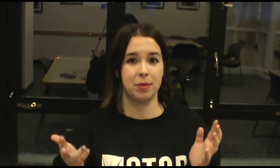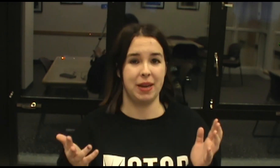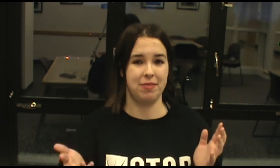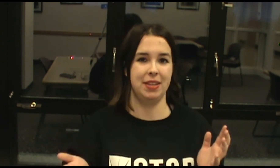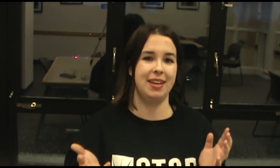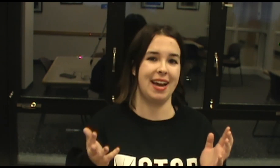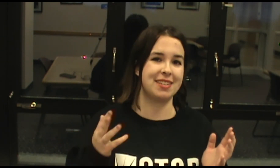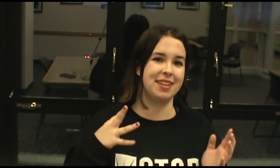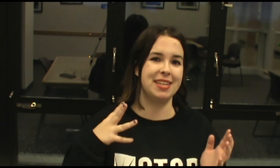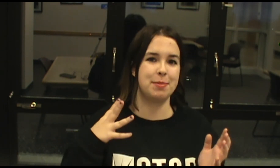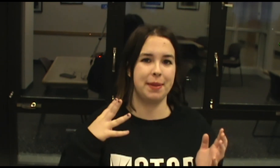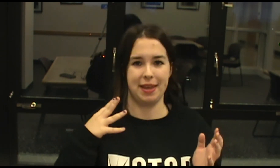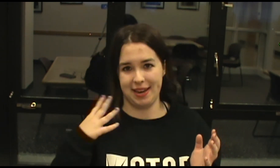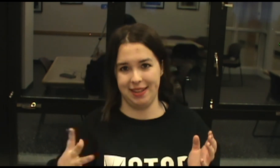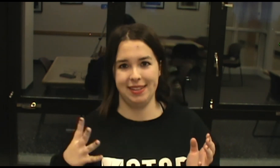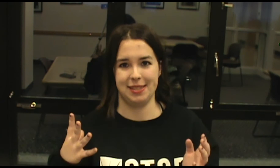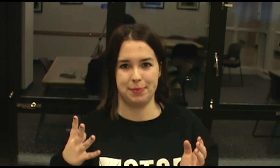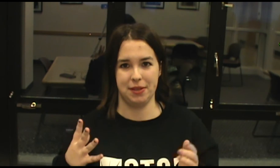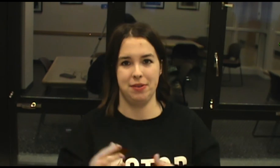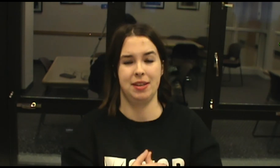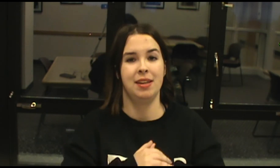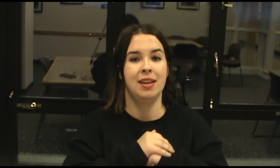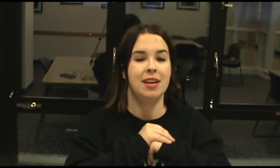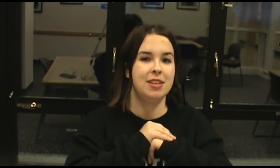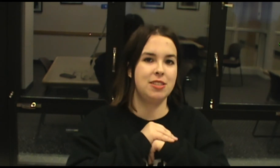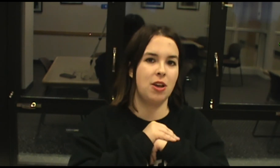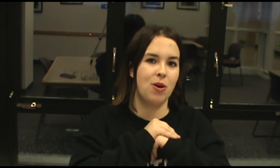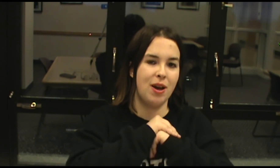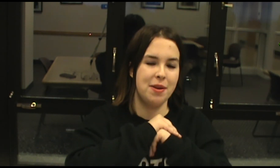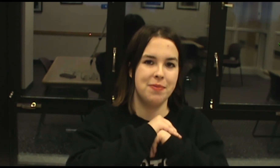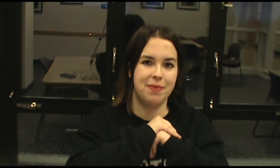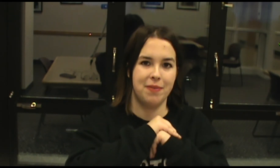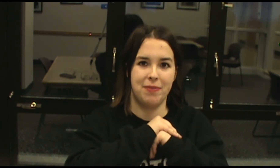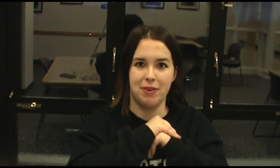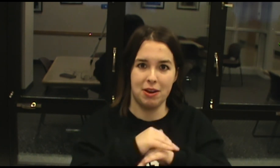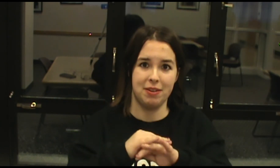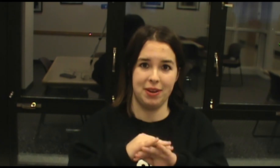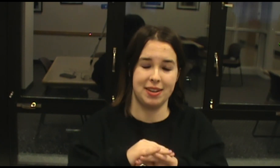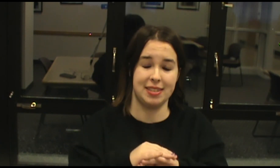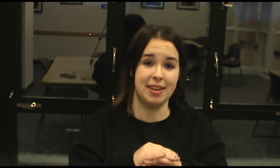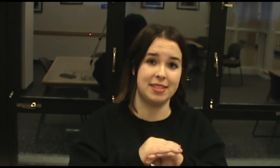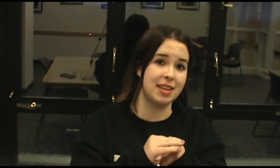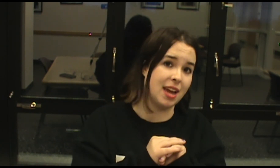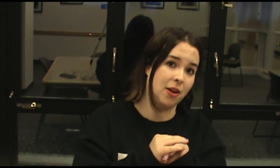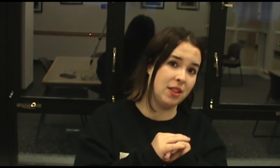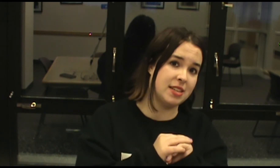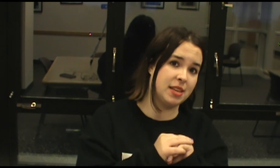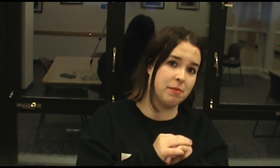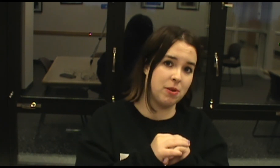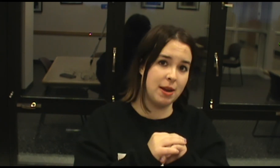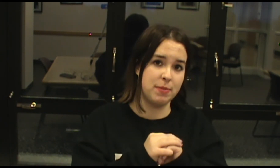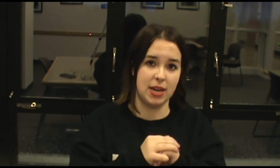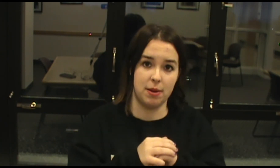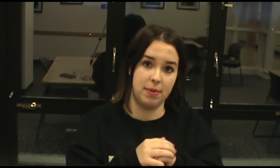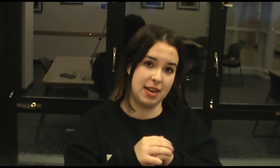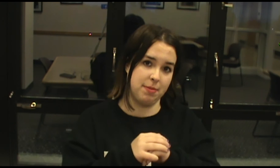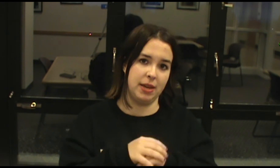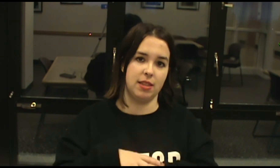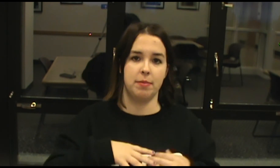the main villain actually is by the end of this episode. So I'm very very excited to see how that samurai might come back to bite them